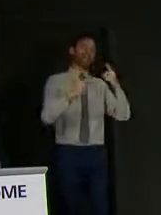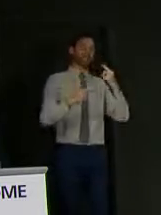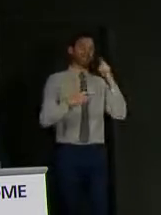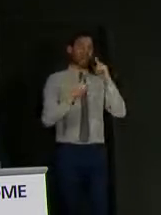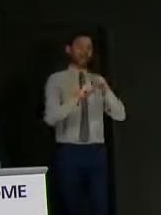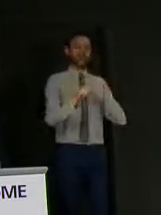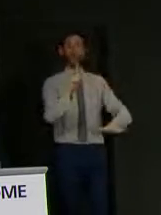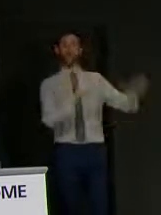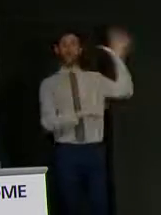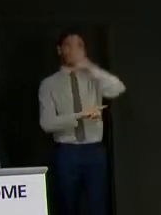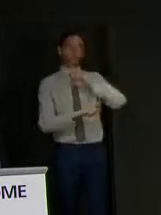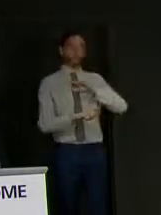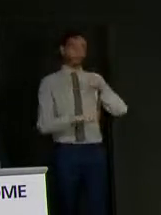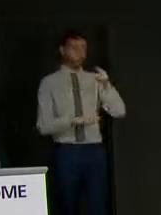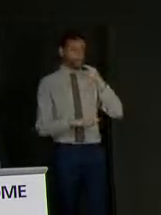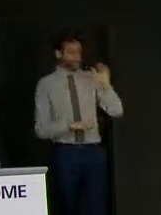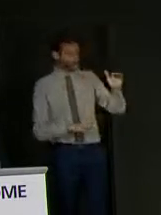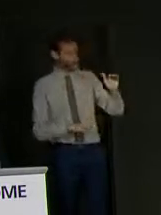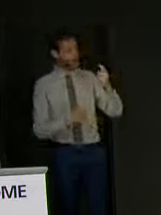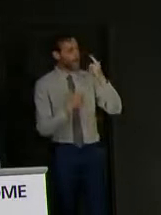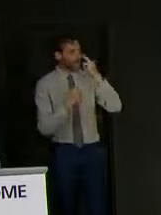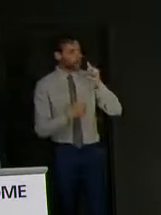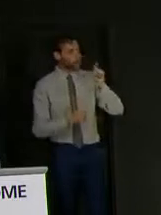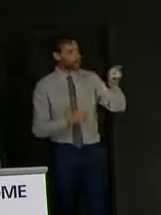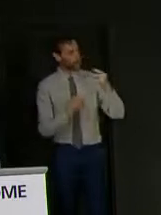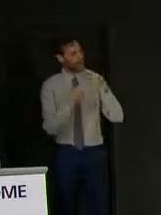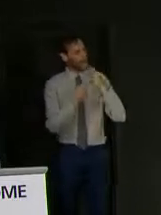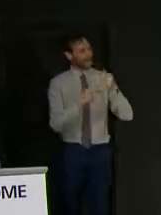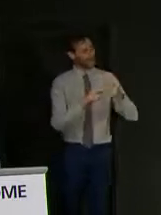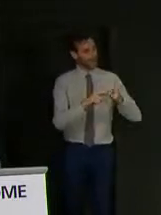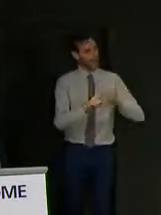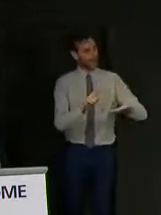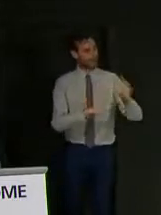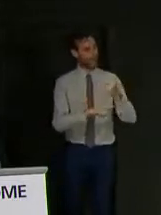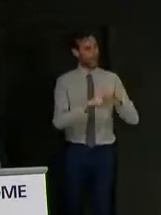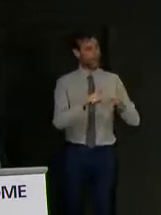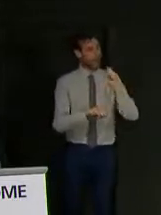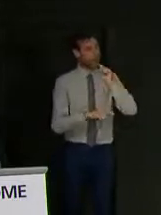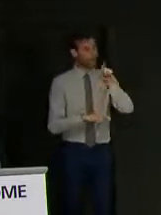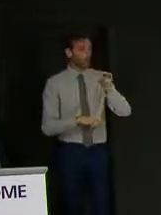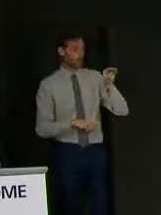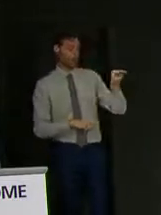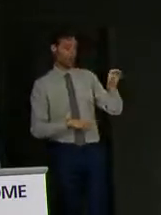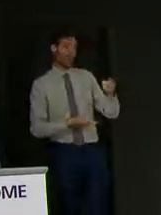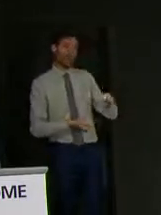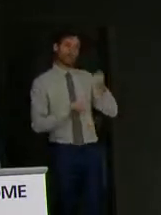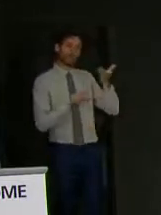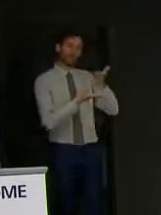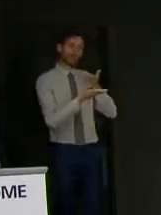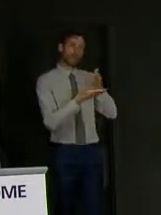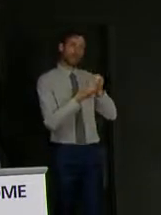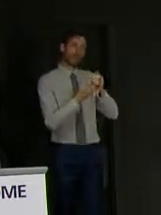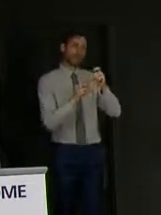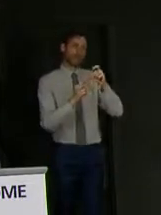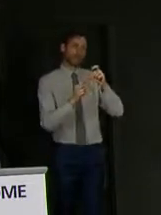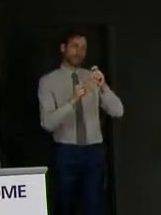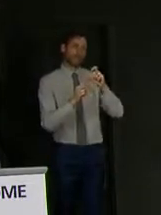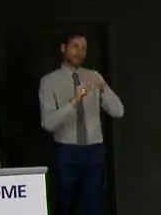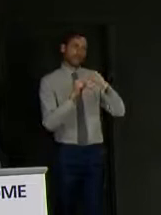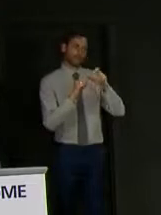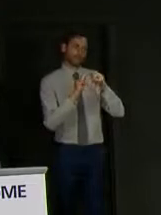and are you going to raise the Dominic Cummings issue and the impact that's had on public health messaging directly with him